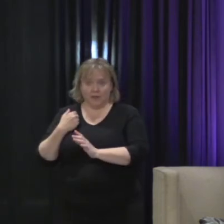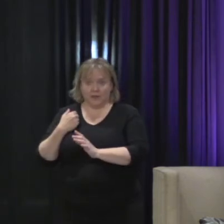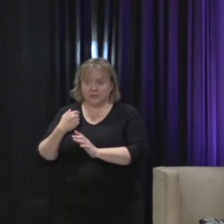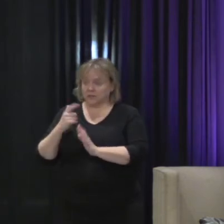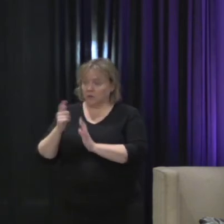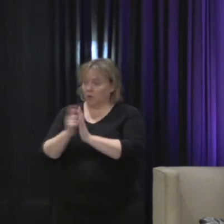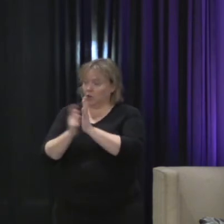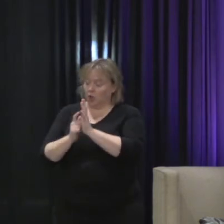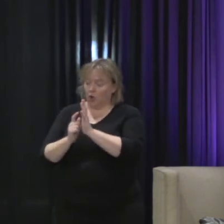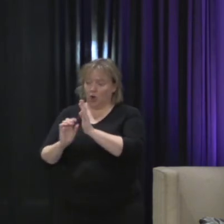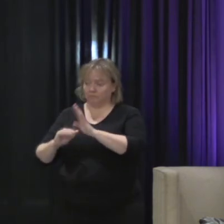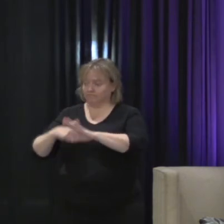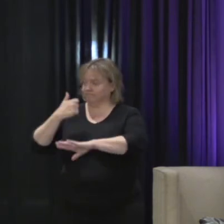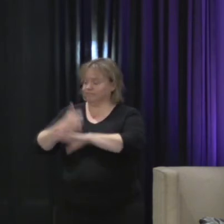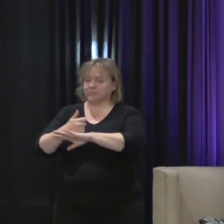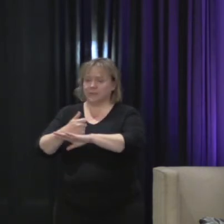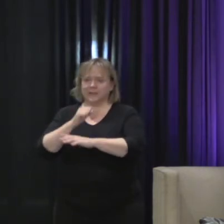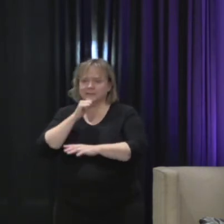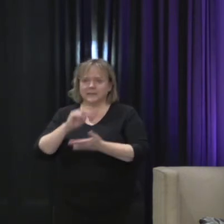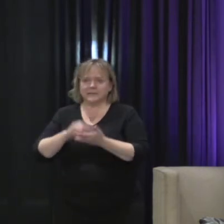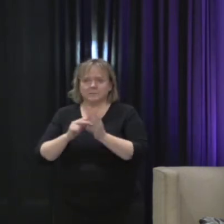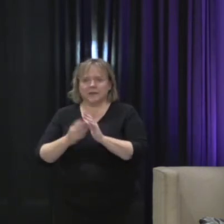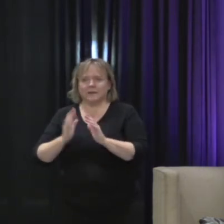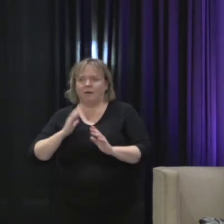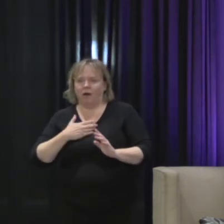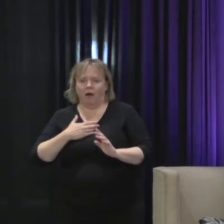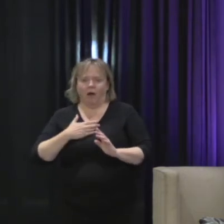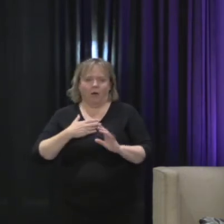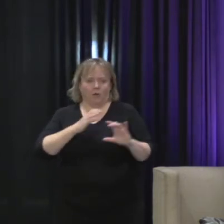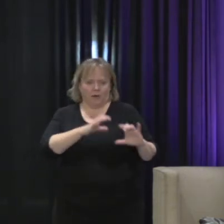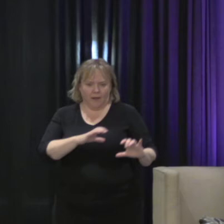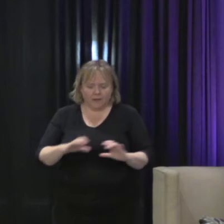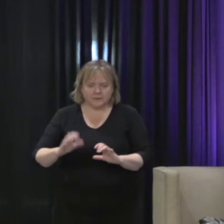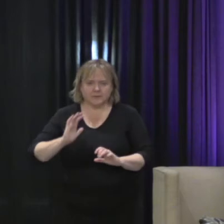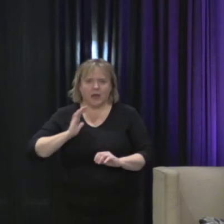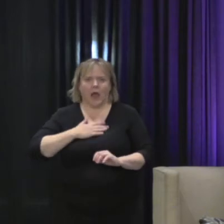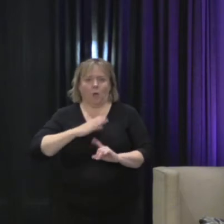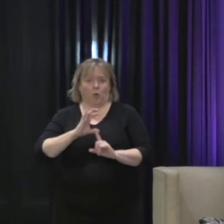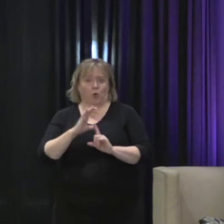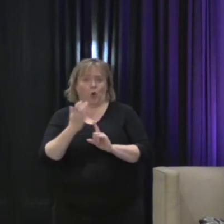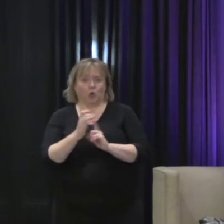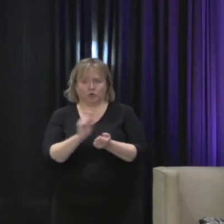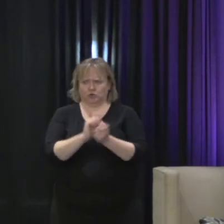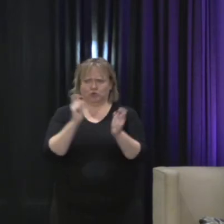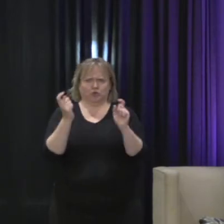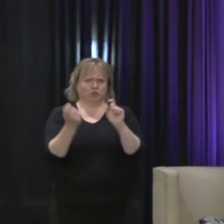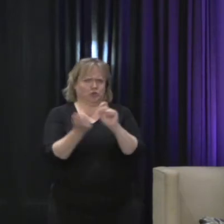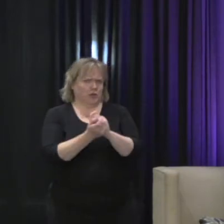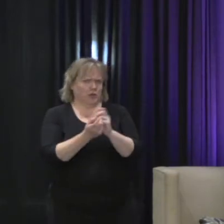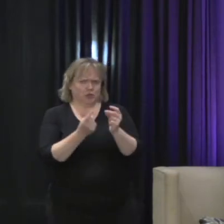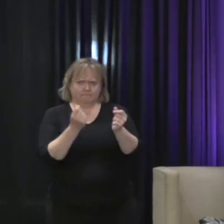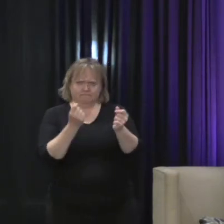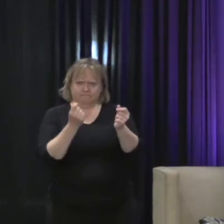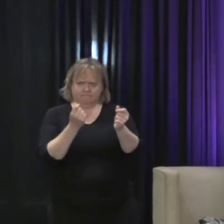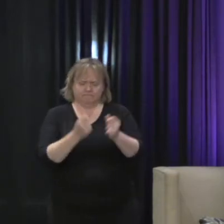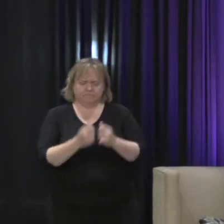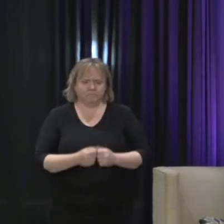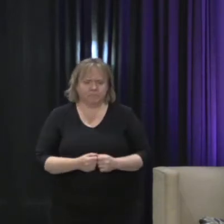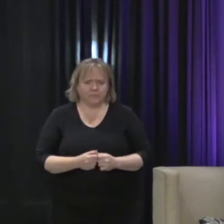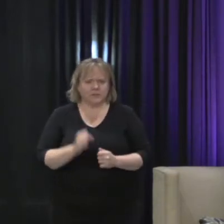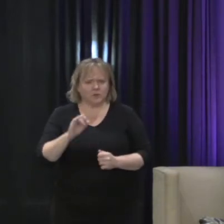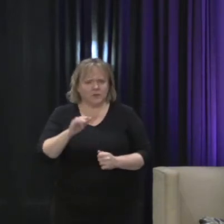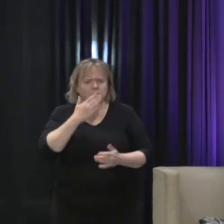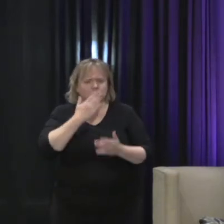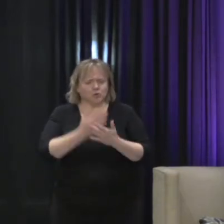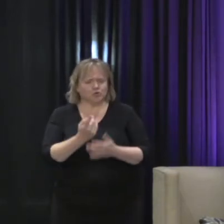in our culture and in our practices necessarily overnight, right? And so it's a great